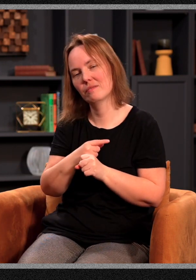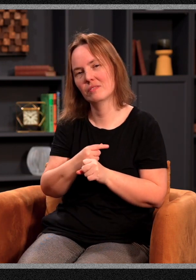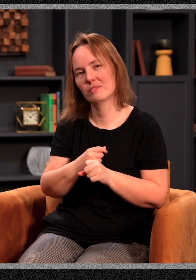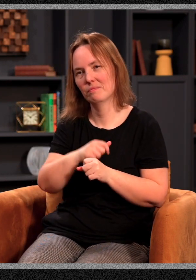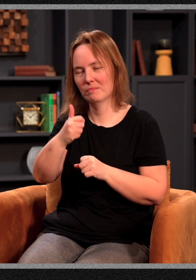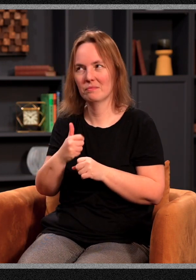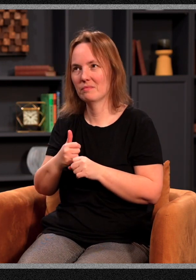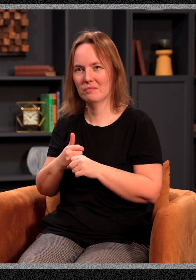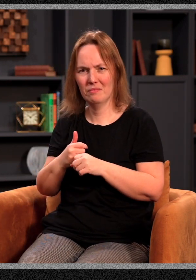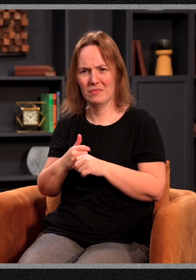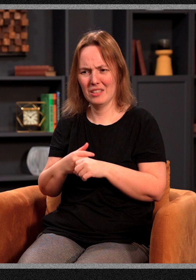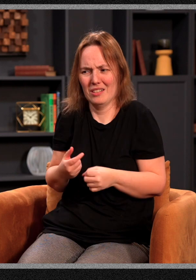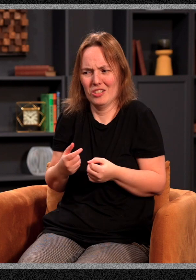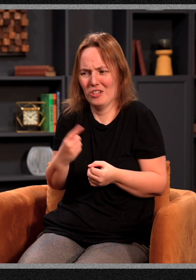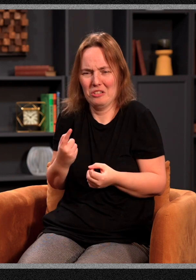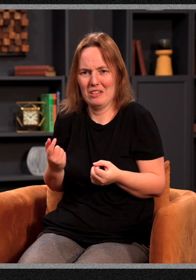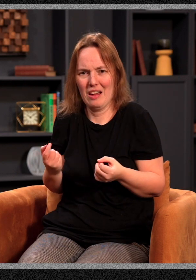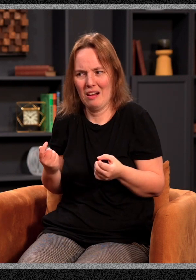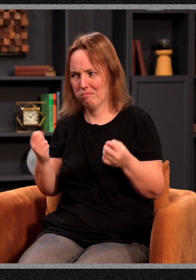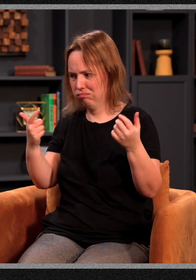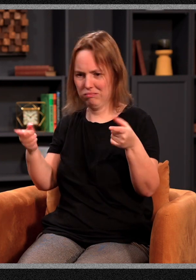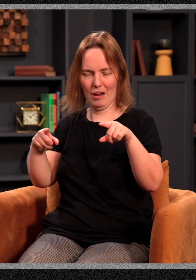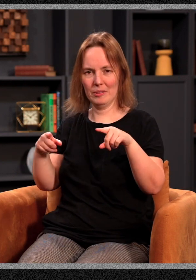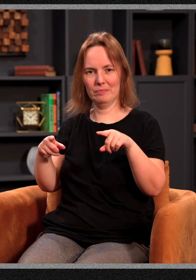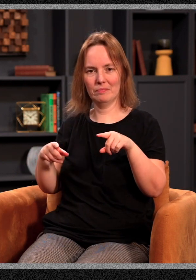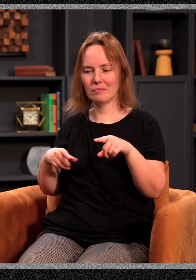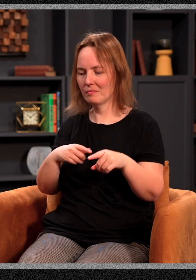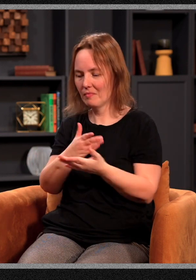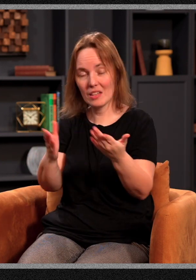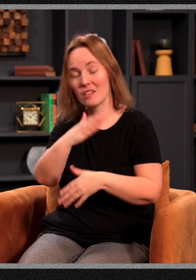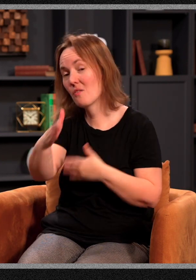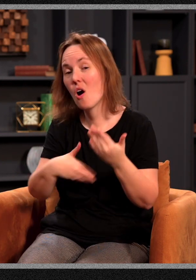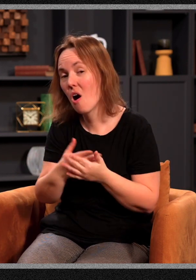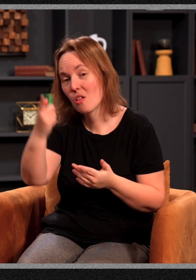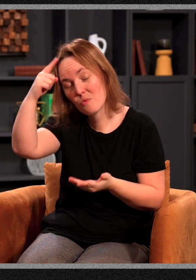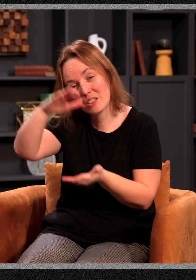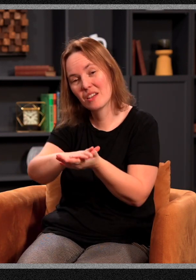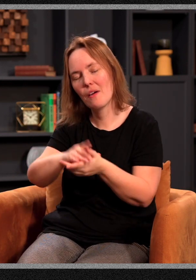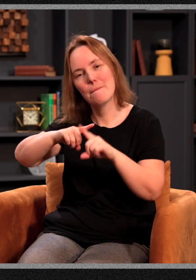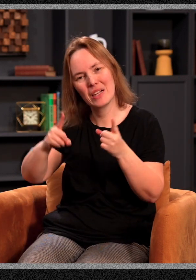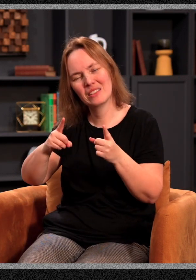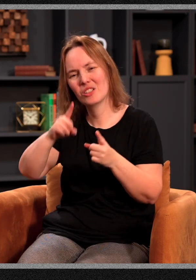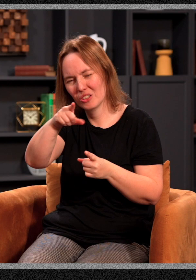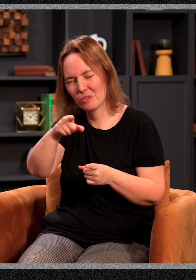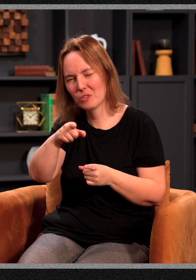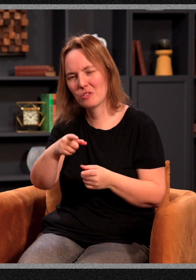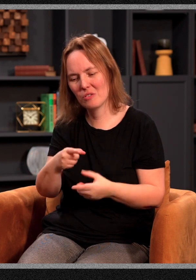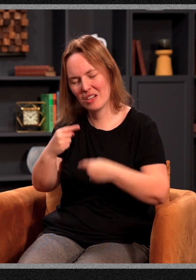it doesn't just drop out of the sky. He says, it's there for all who believe. But are you willing to contend for it? Not